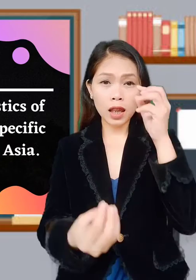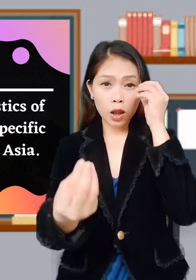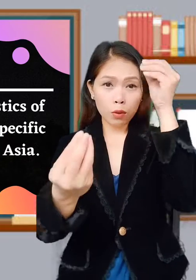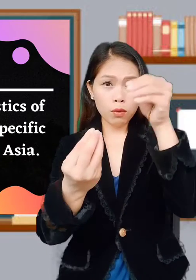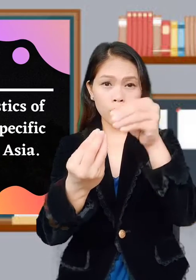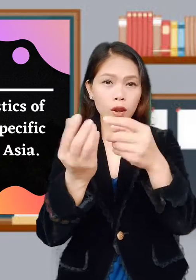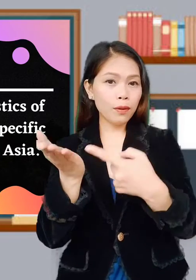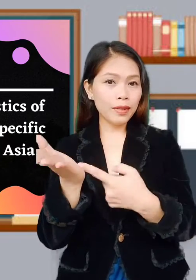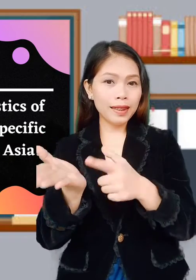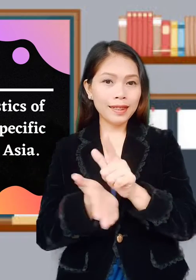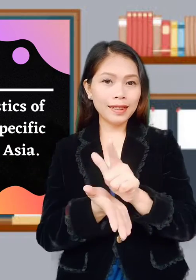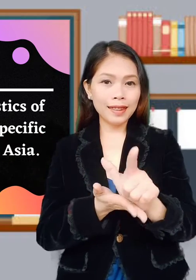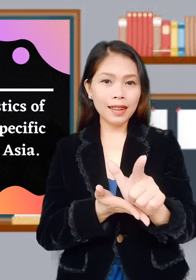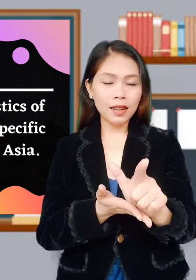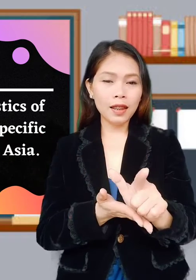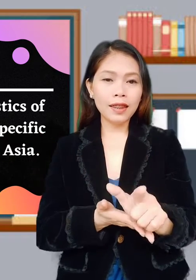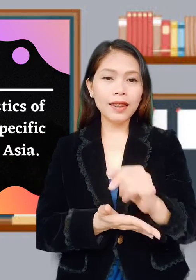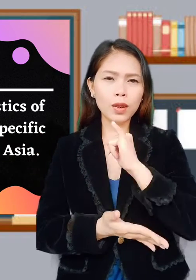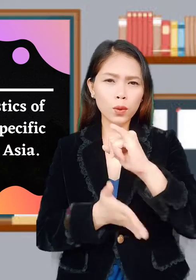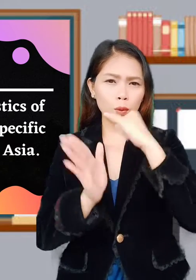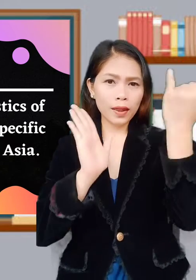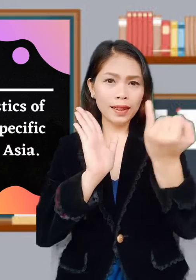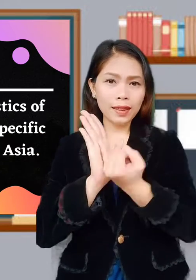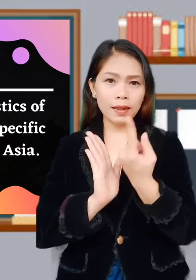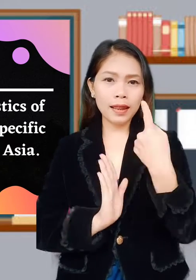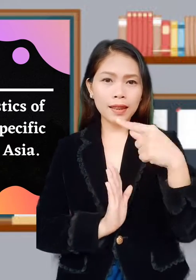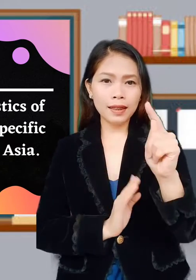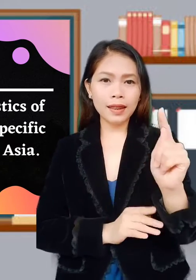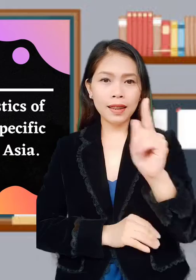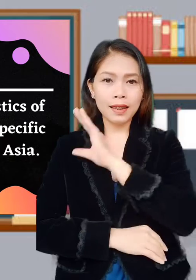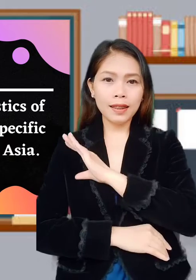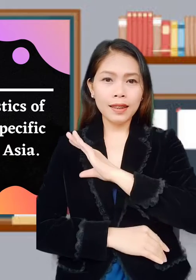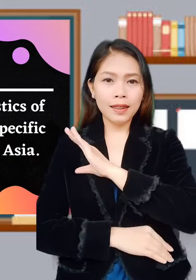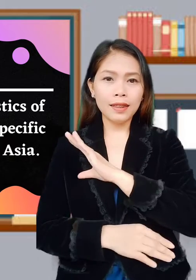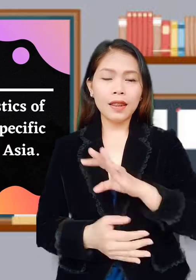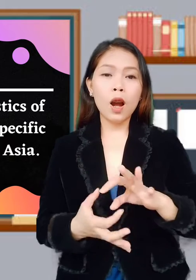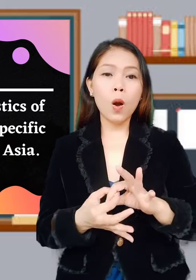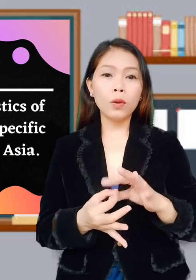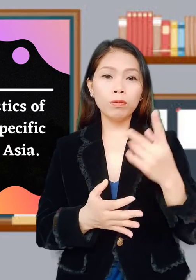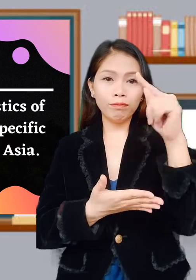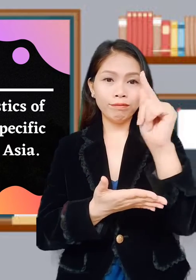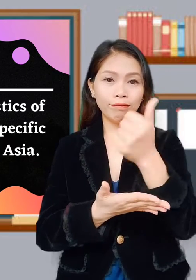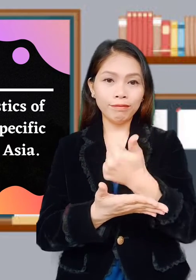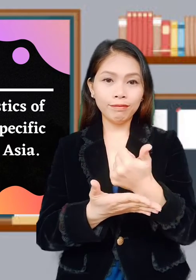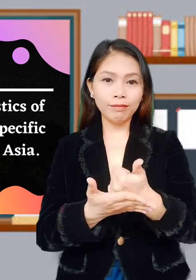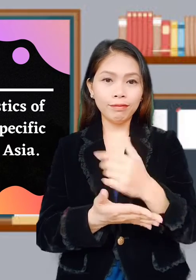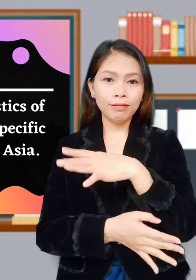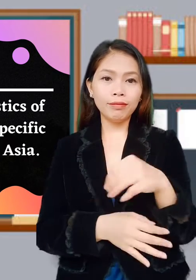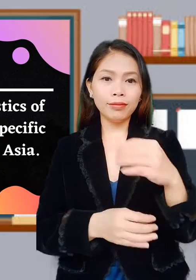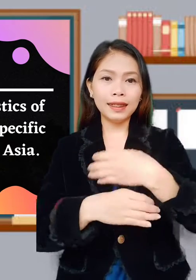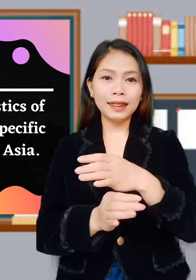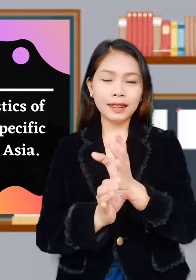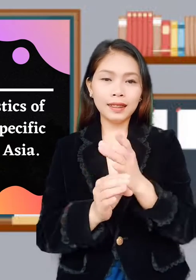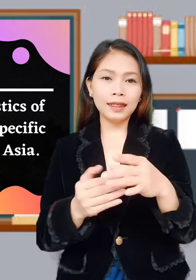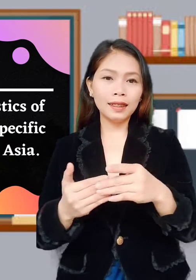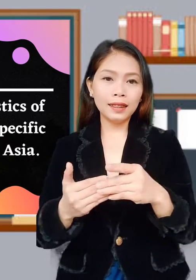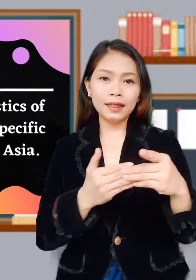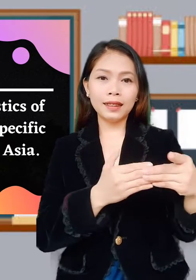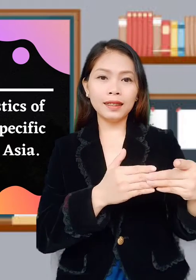The objective of our lesson for today is to identify the characteristics of the arts and crafts in